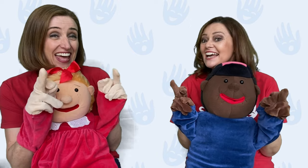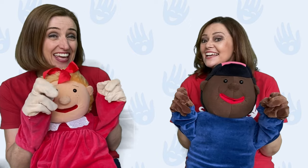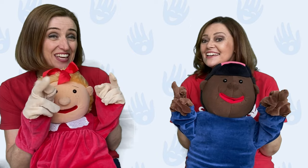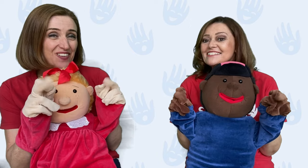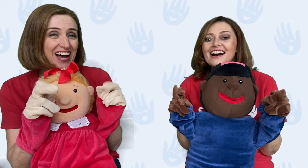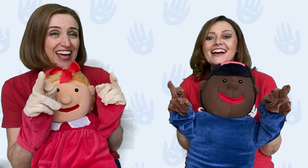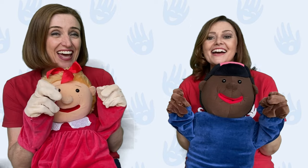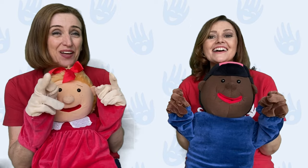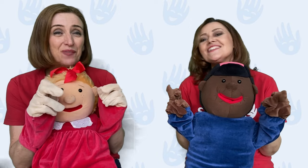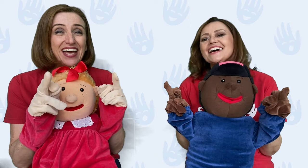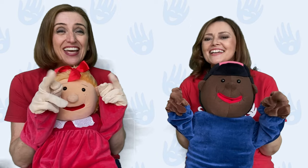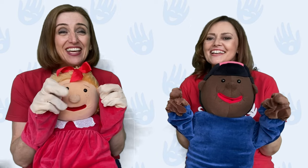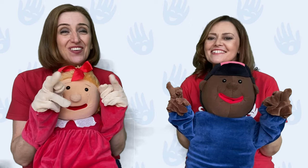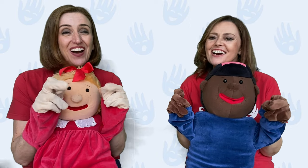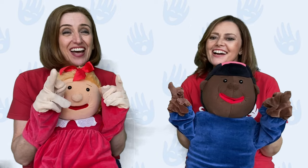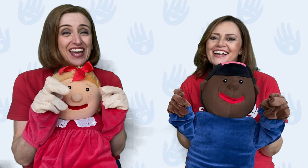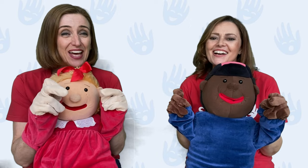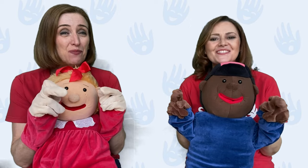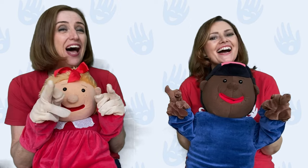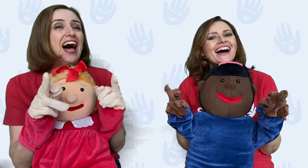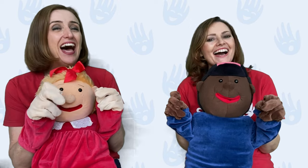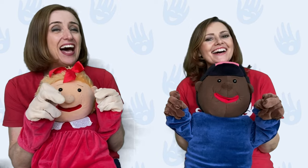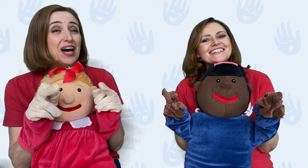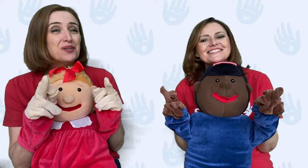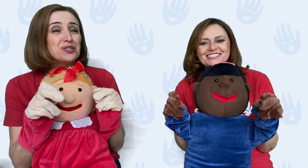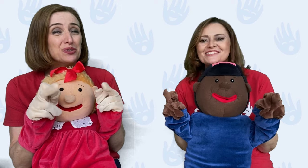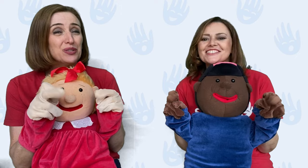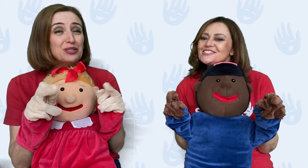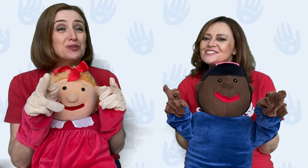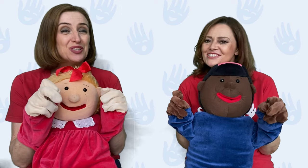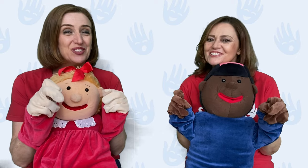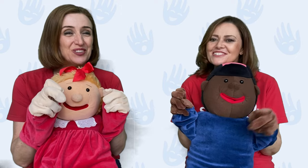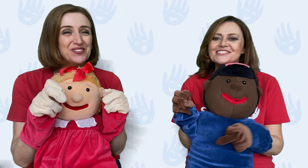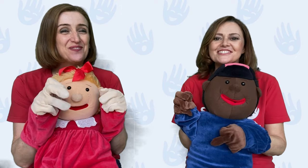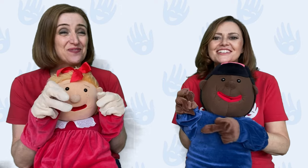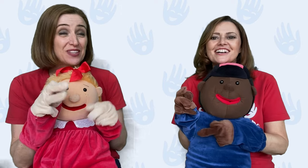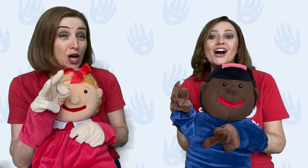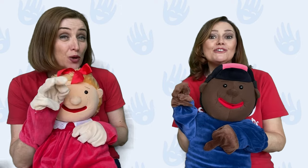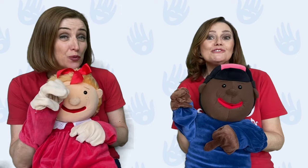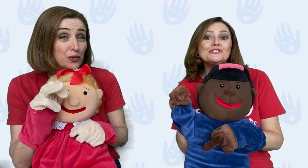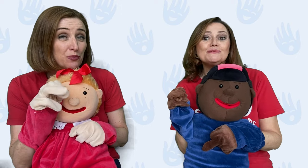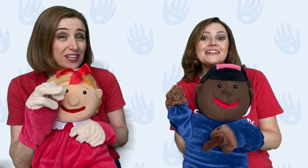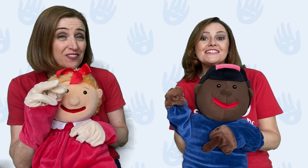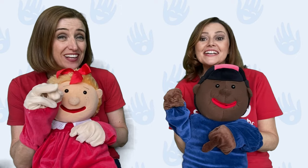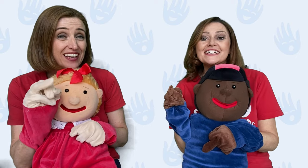Here I am, here I am, how do you do? Ruby Ring,